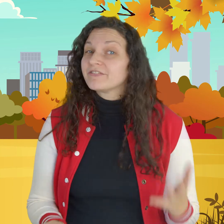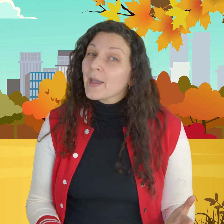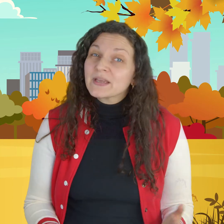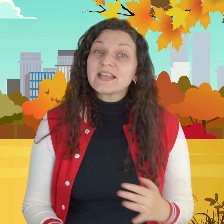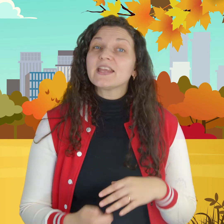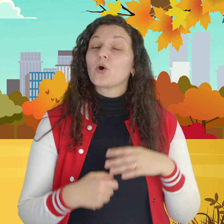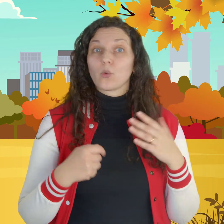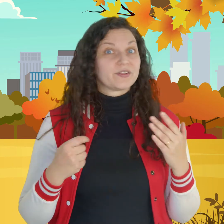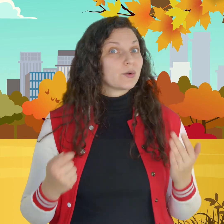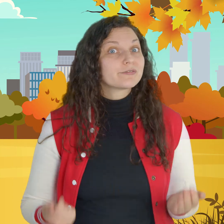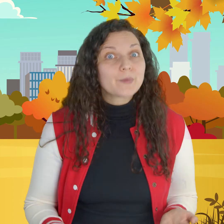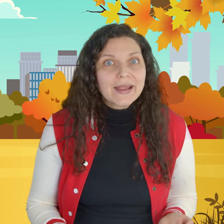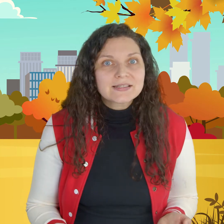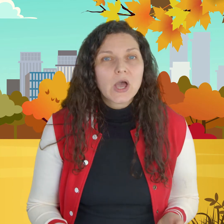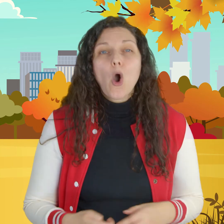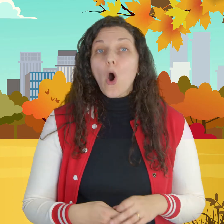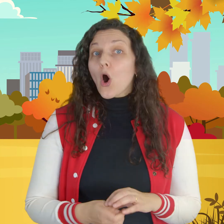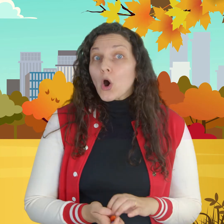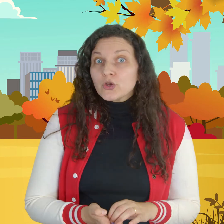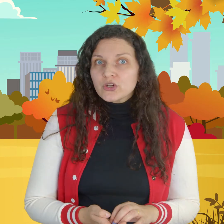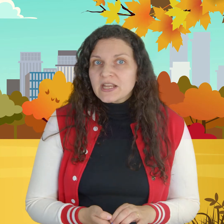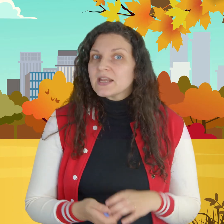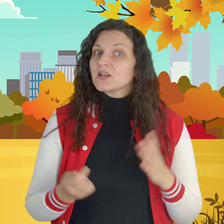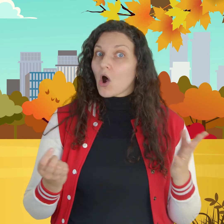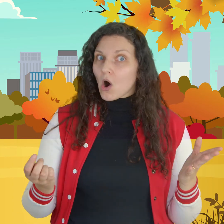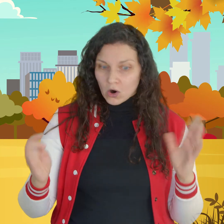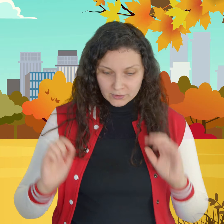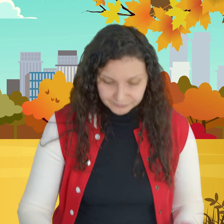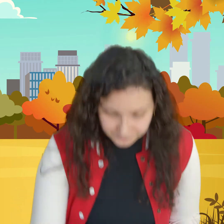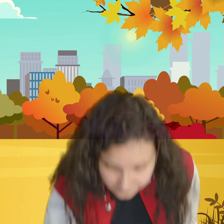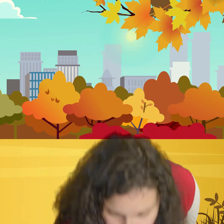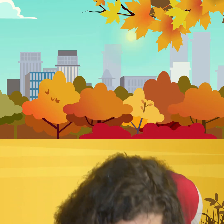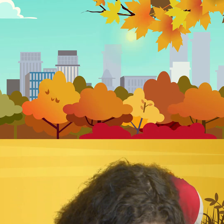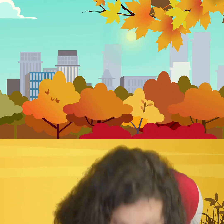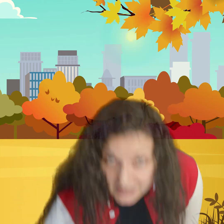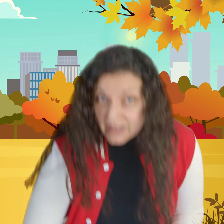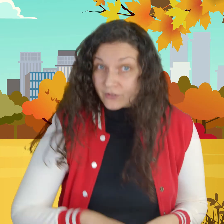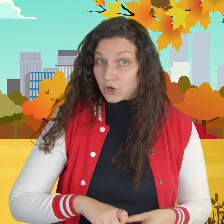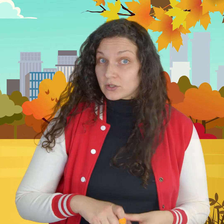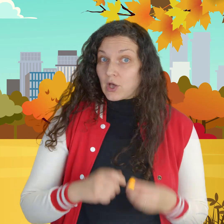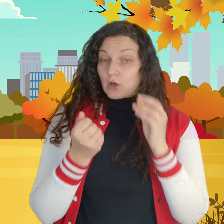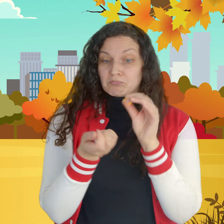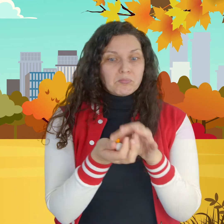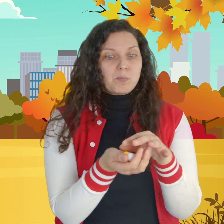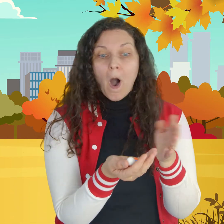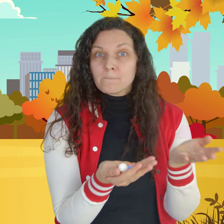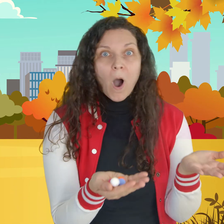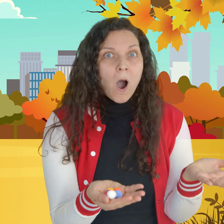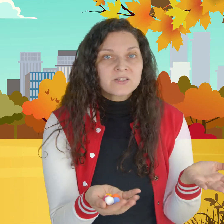family or with your friends all you need are either pom-poms